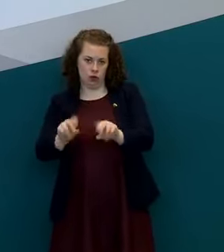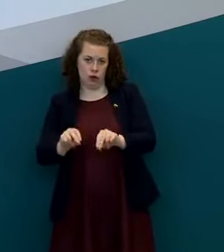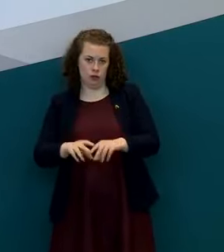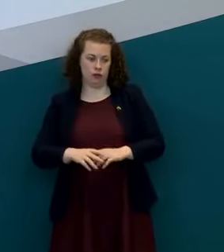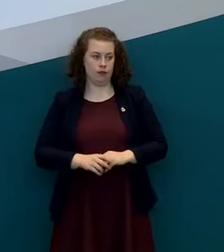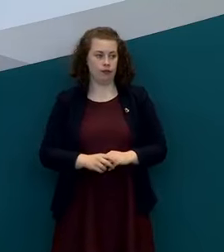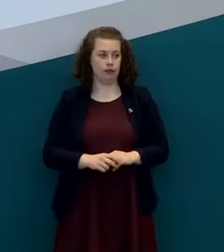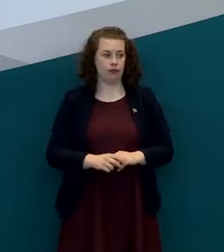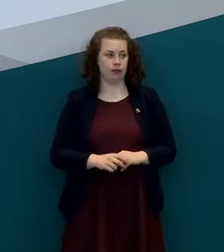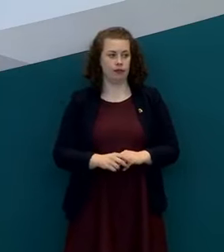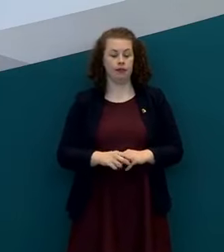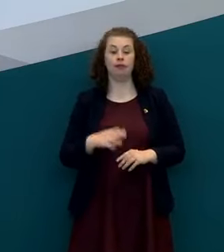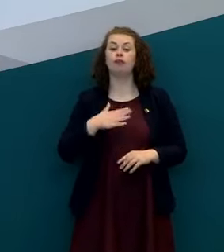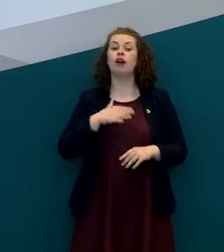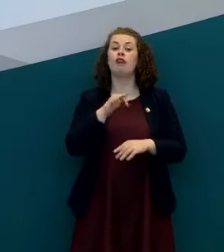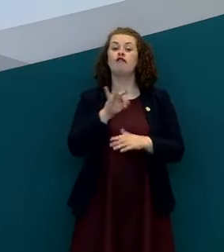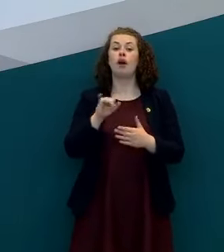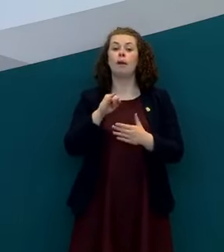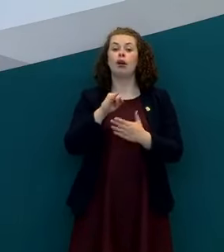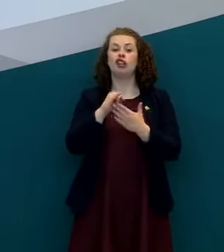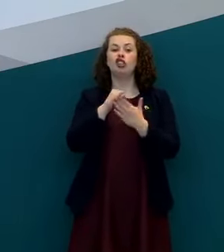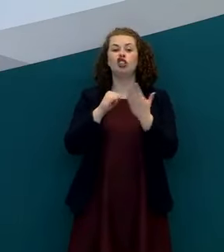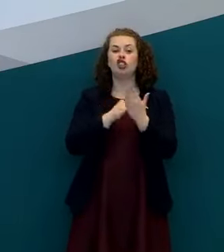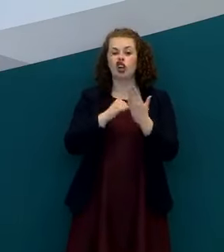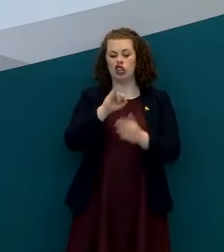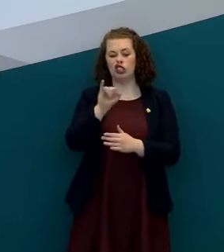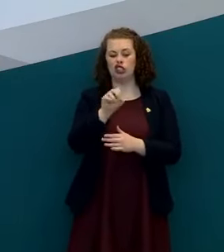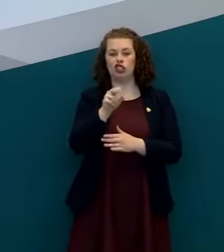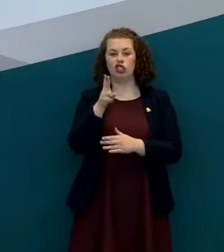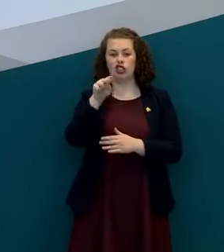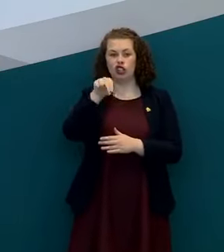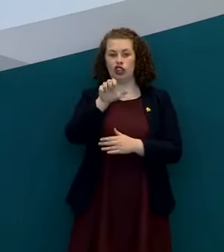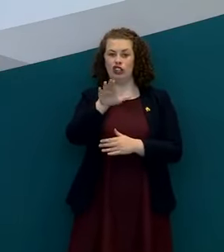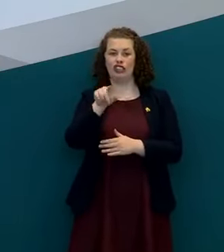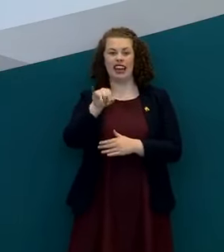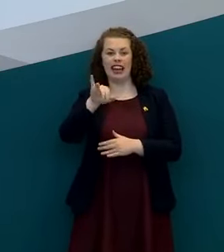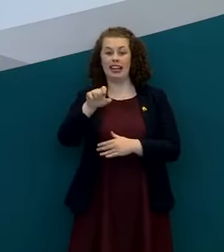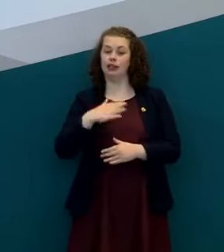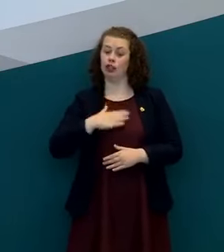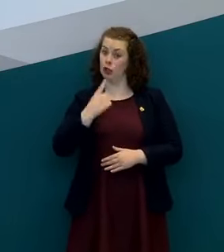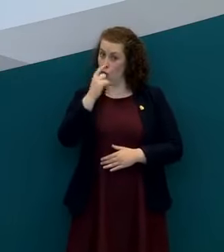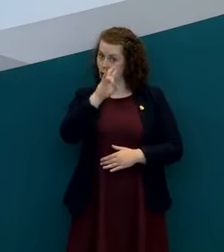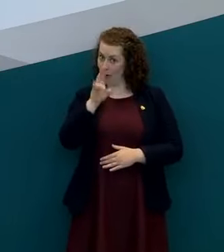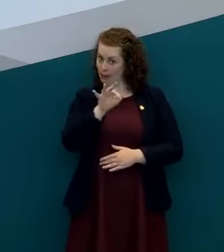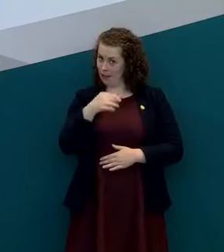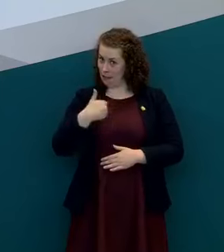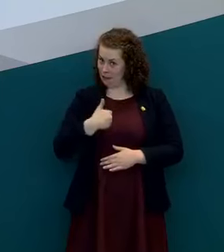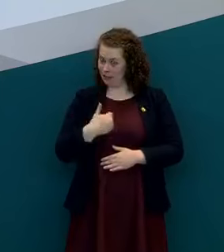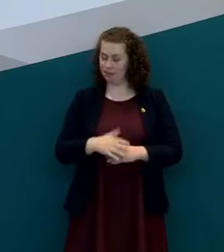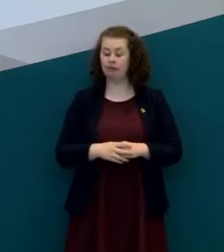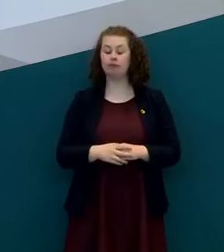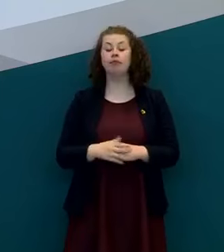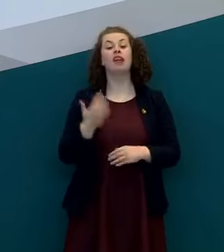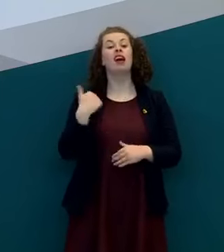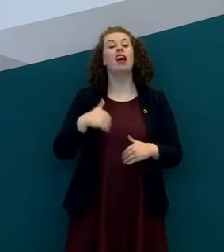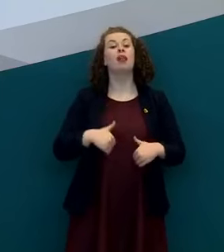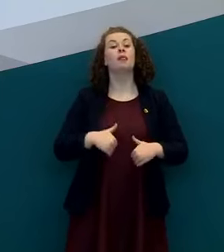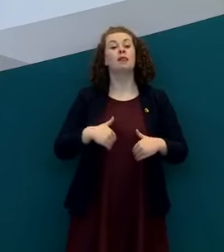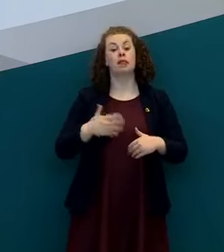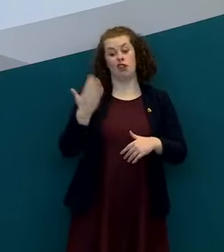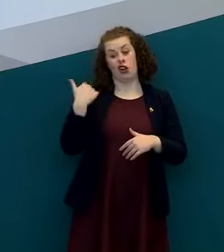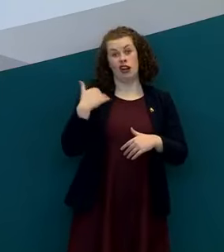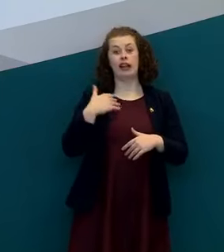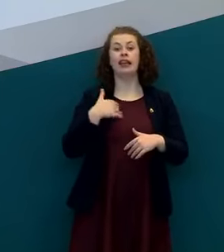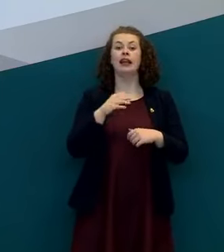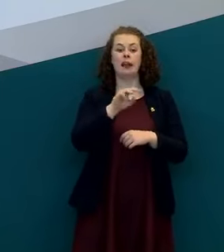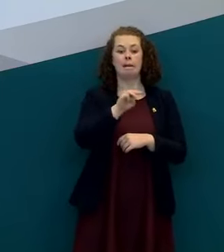michelle hennessy from the journal.ie uh just the one question for me this evening you'd be glad to hear earlier this evening um michael martin after a meeting with the t-shock